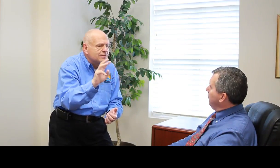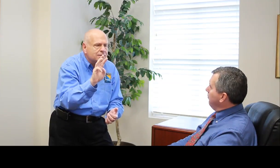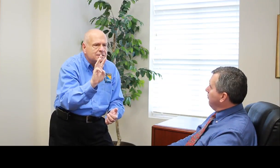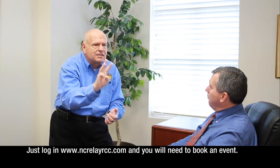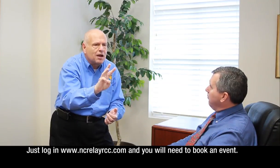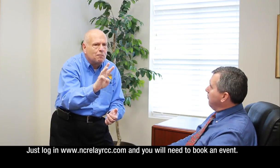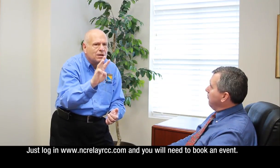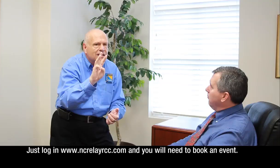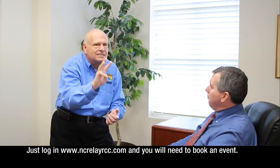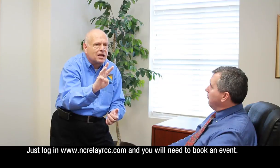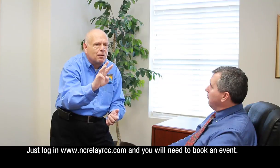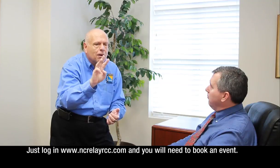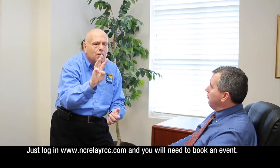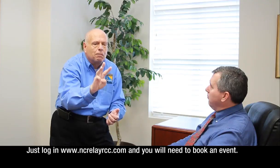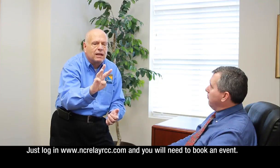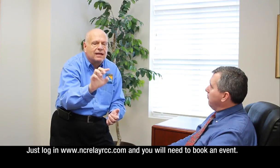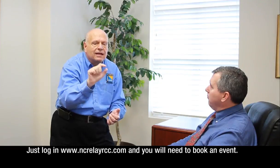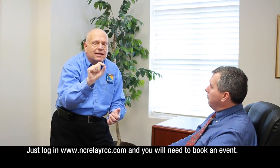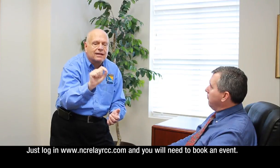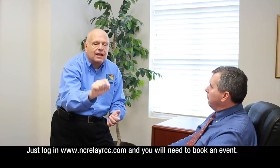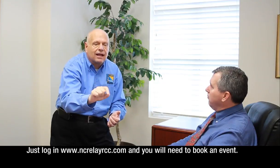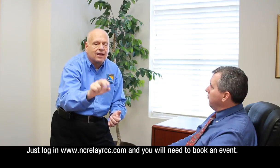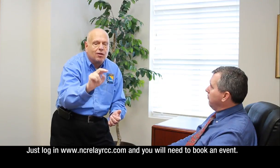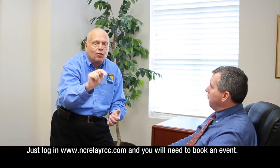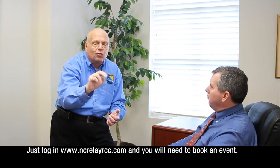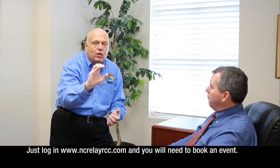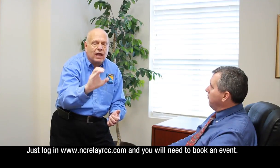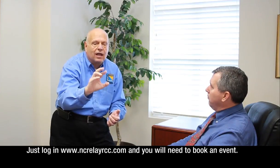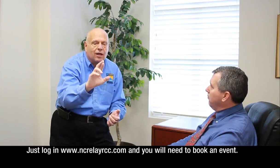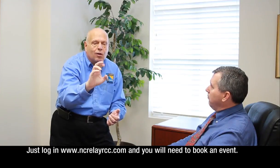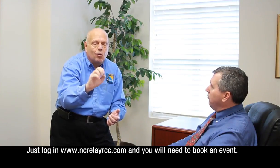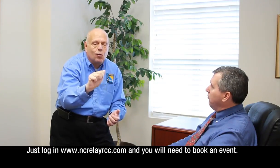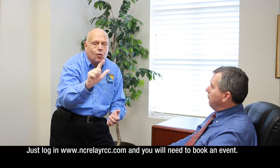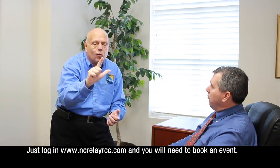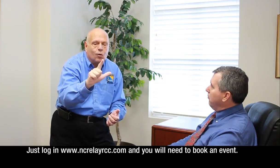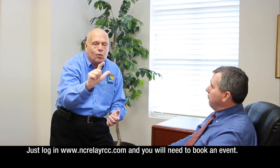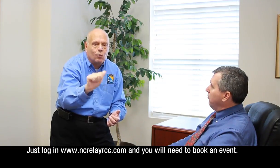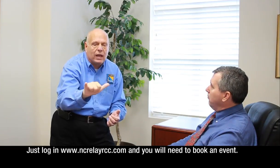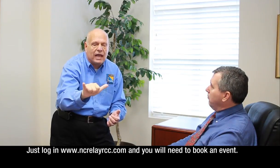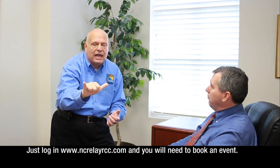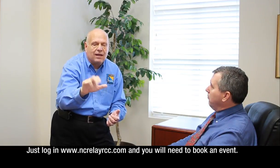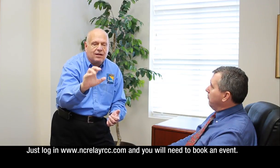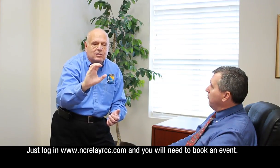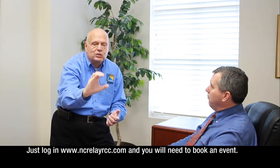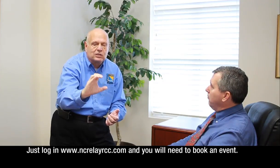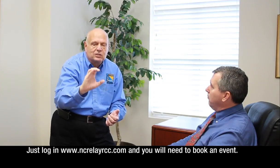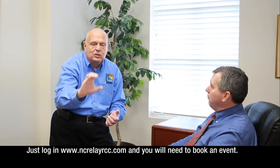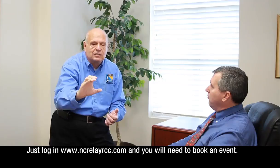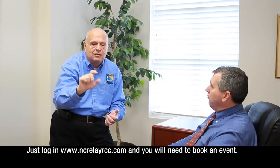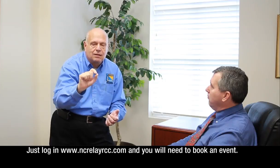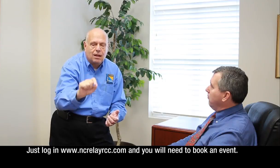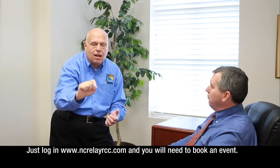Just log in www.ncrelayrcc